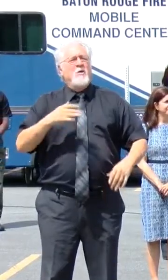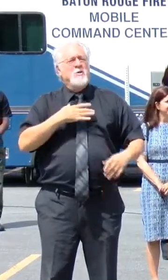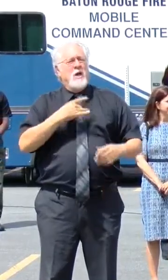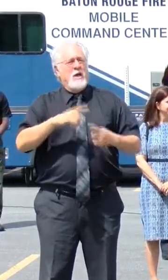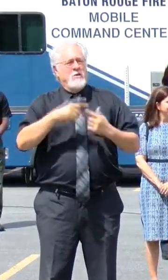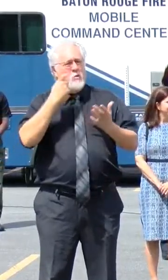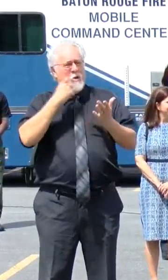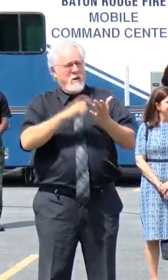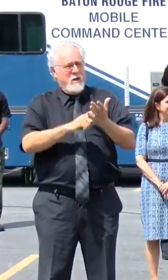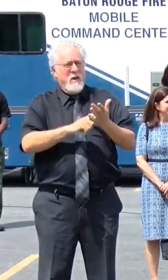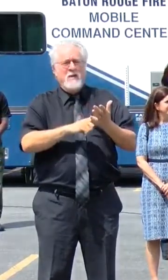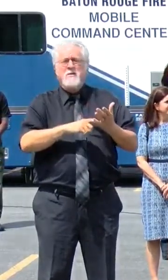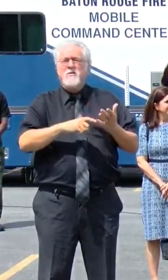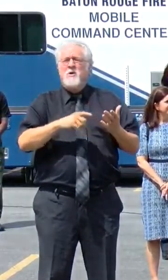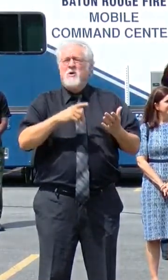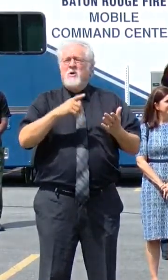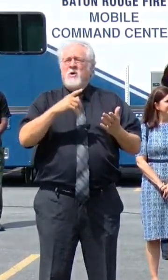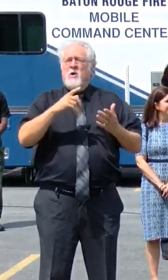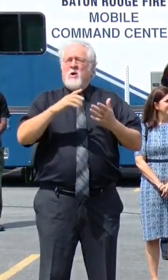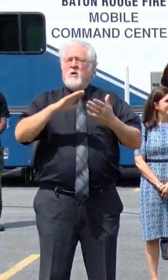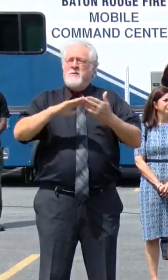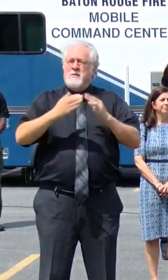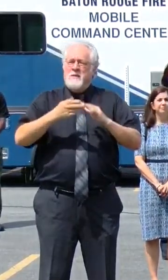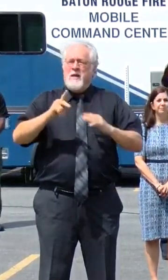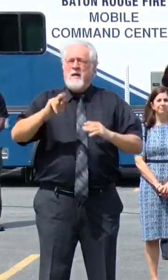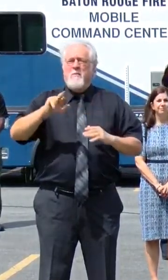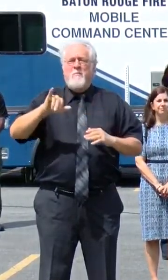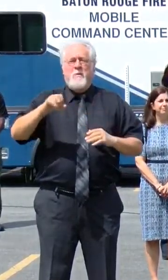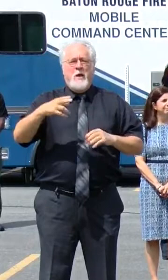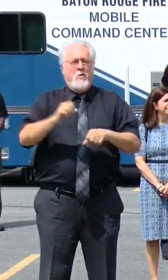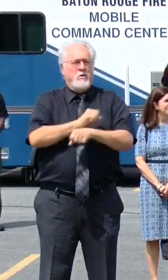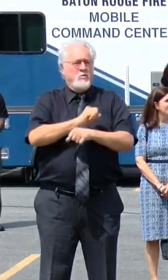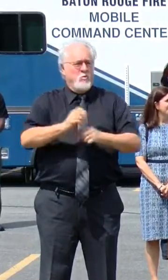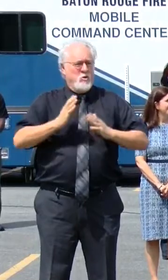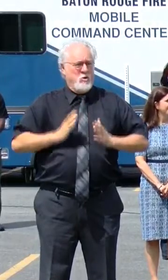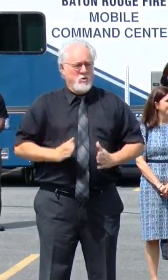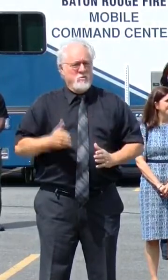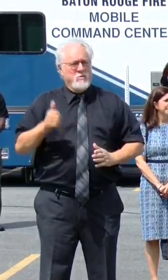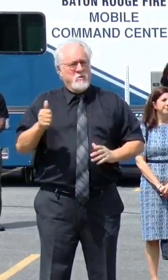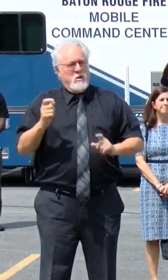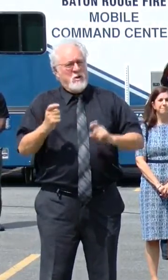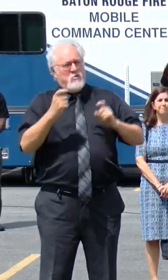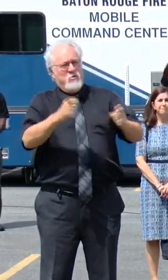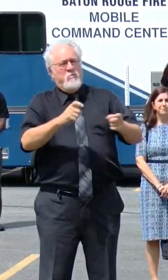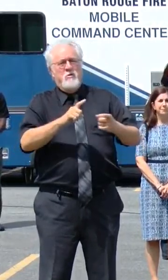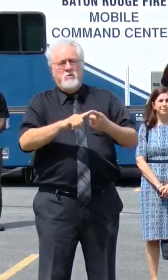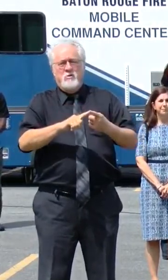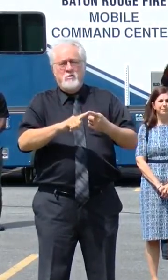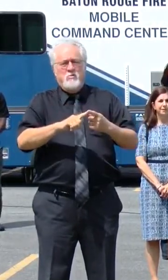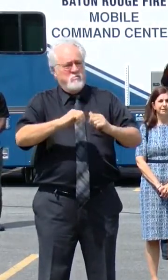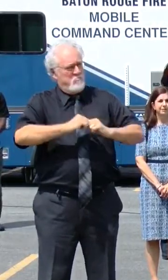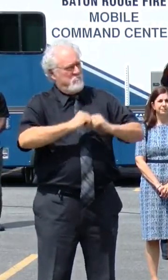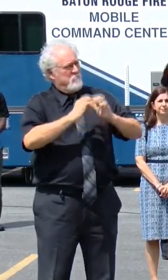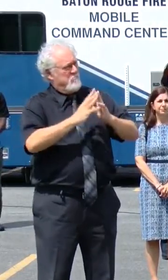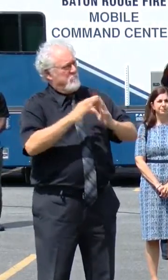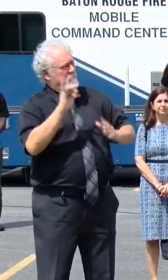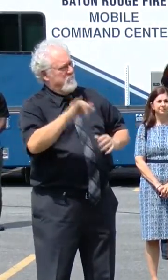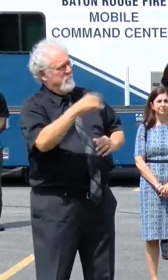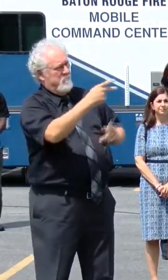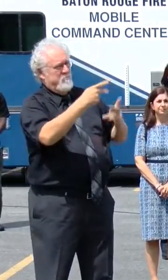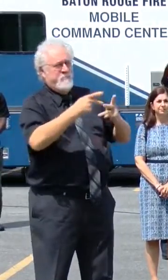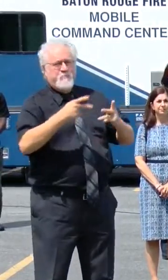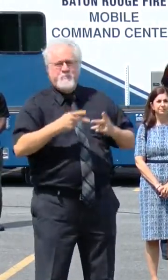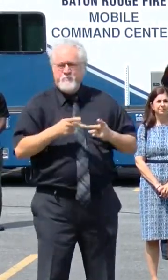to recognize those City Parish employees who contributed to standing up this site, and